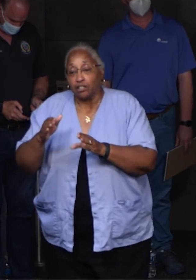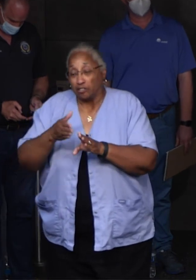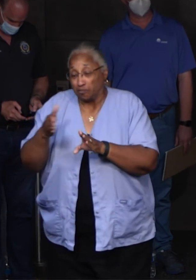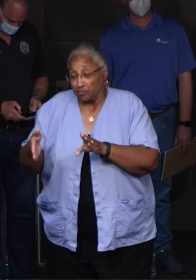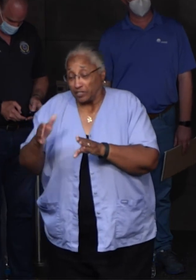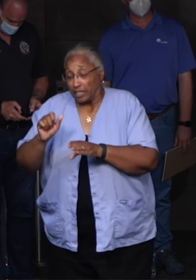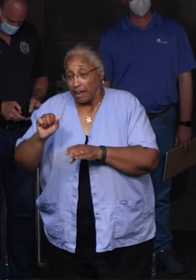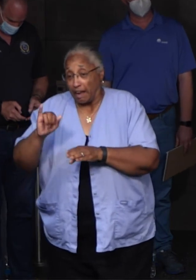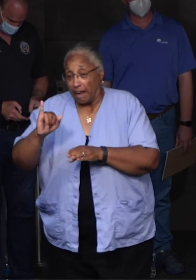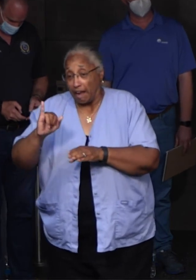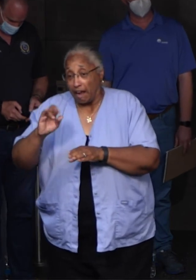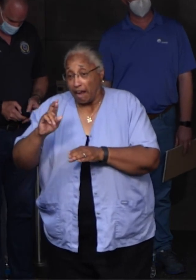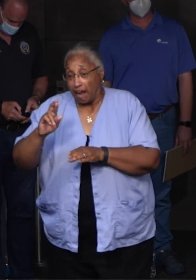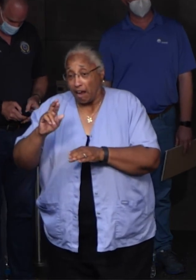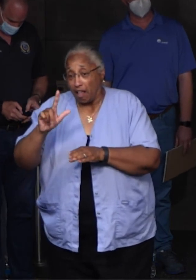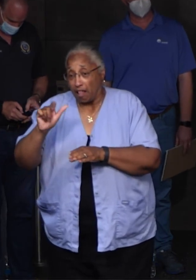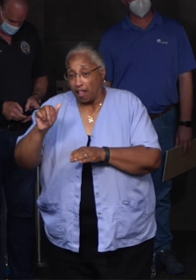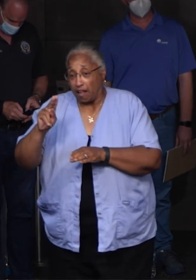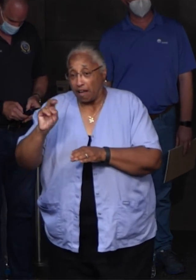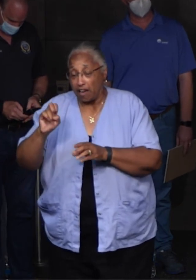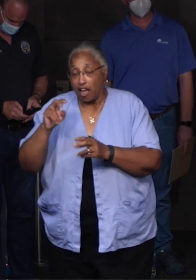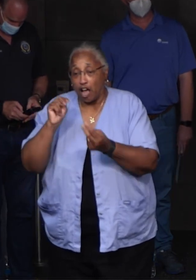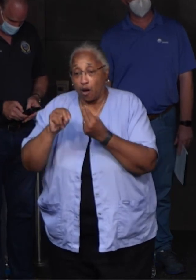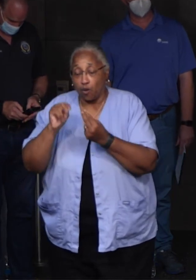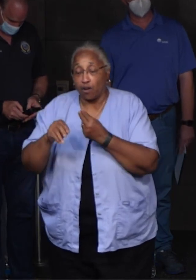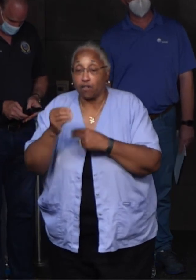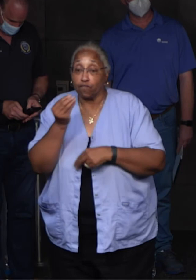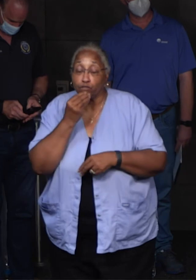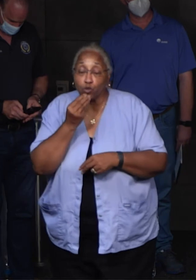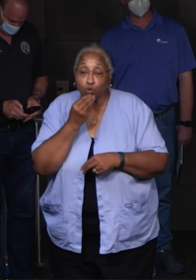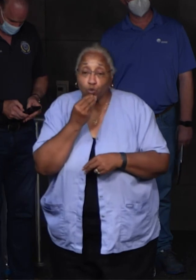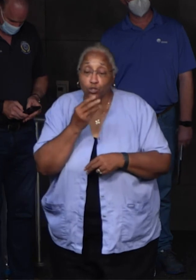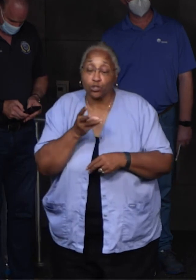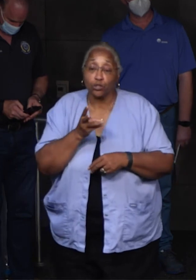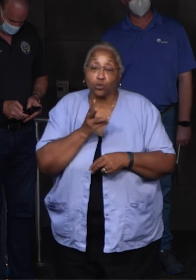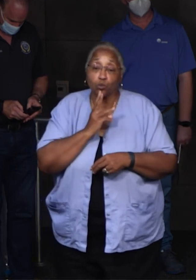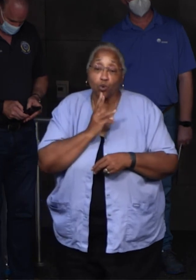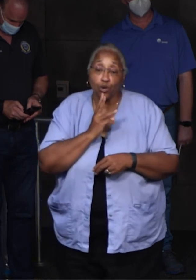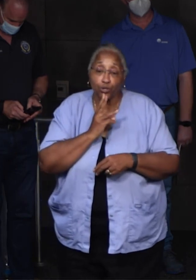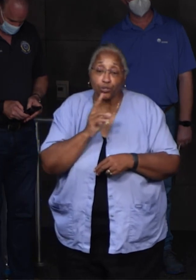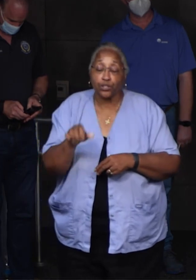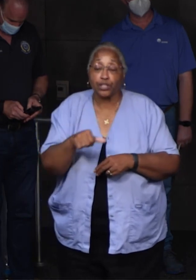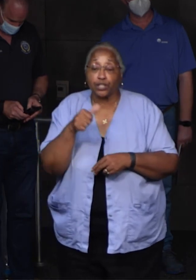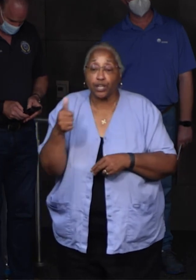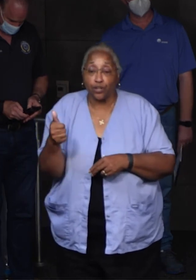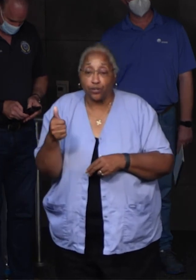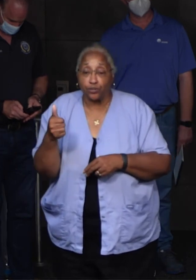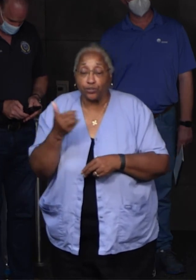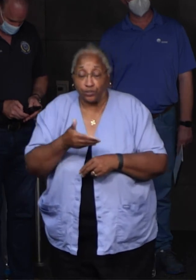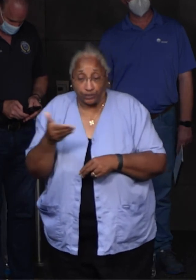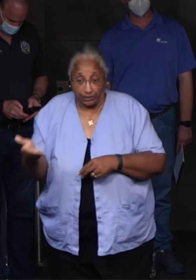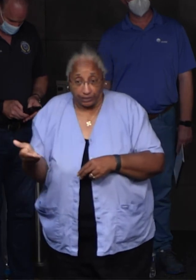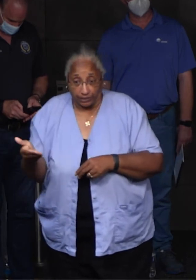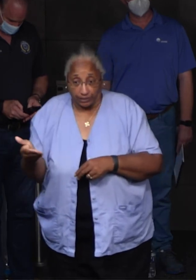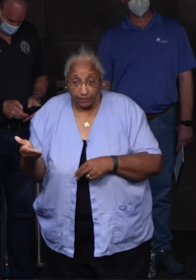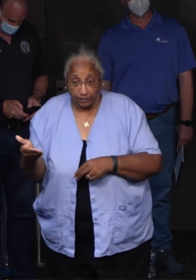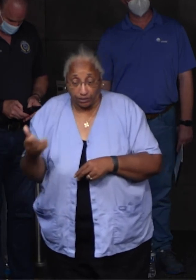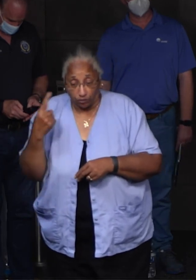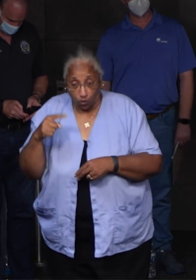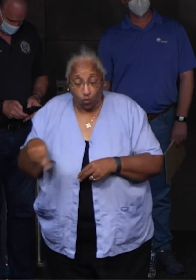providing food, water, and other things to